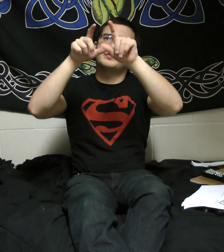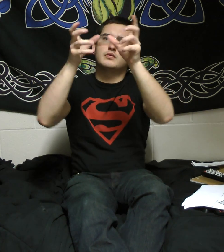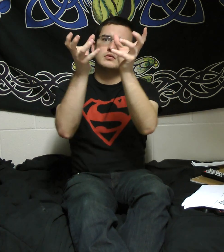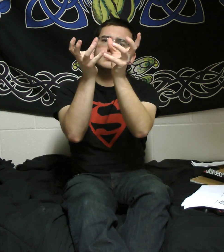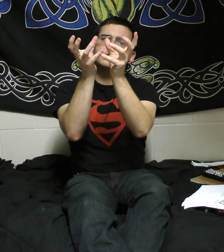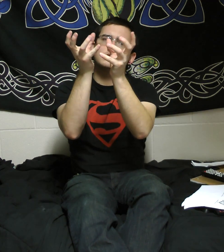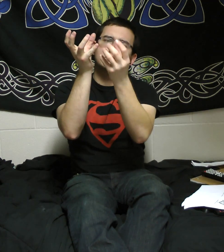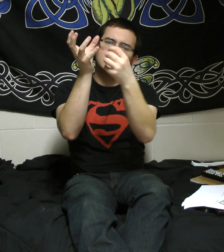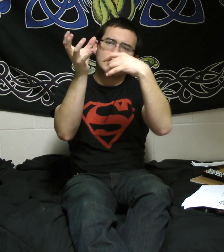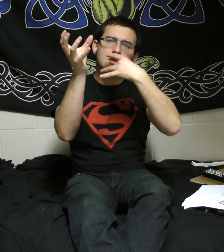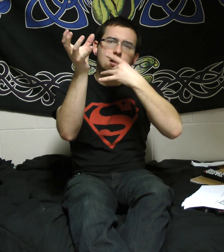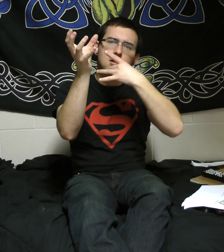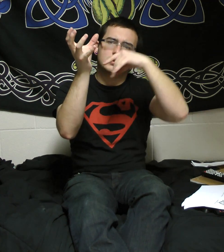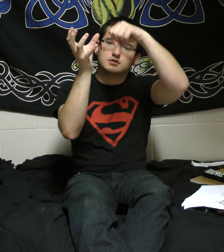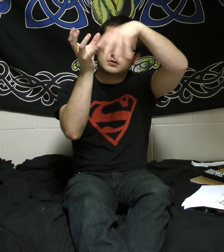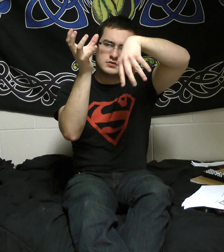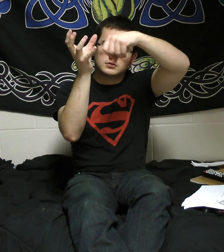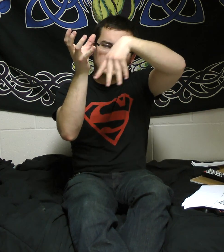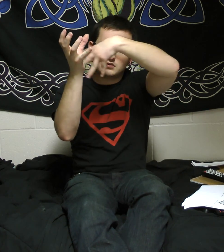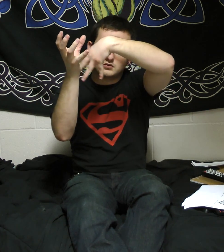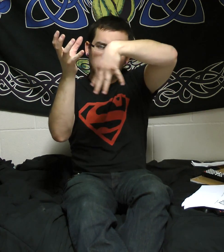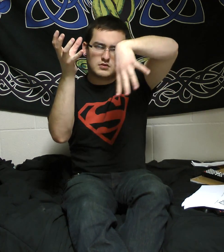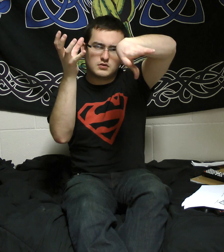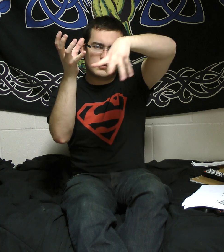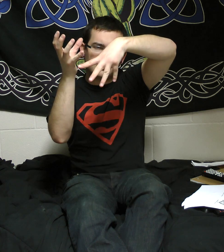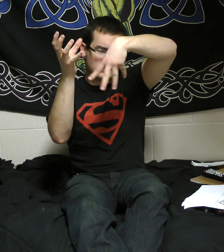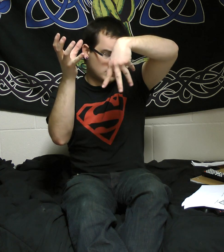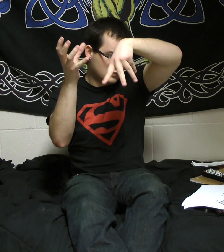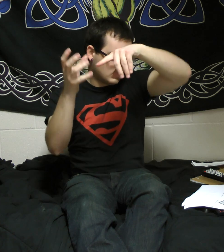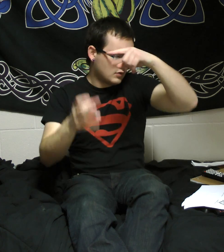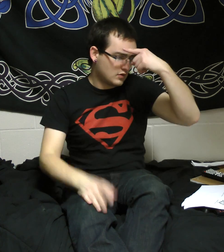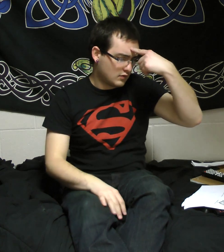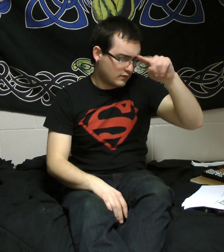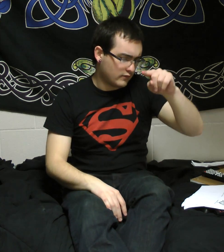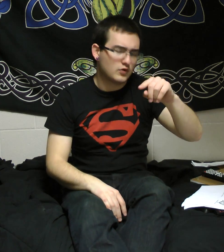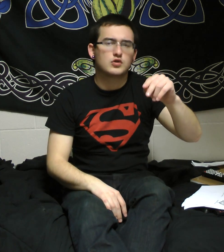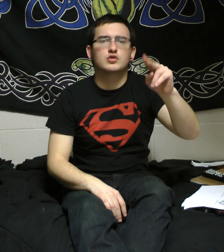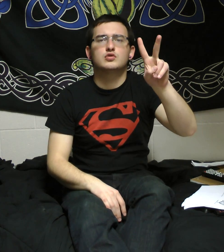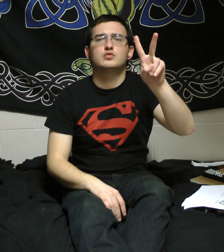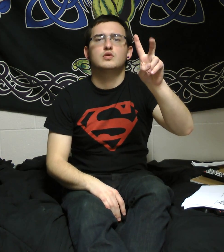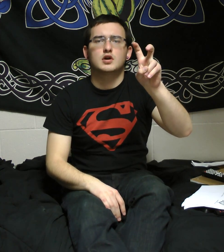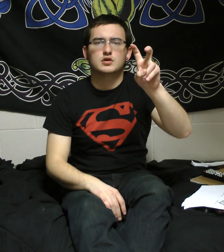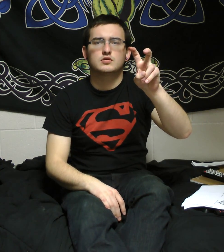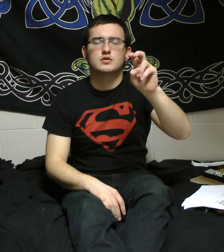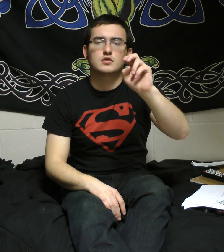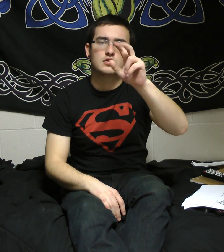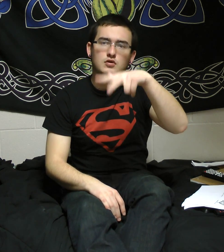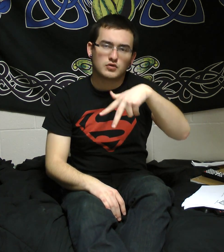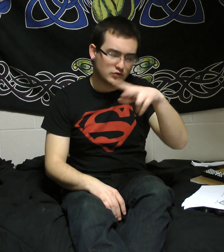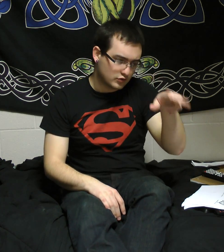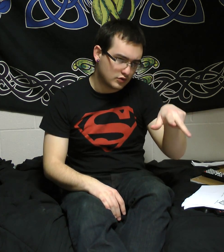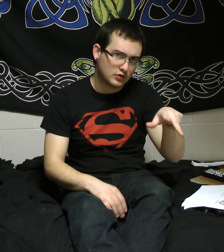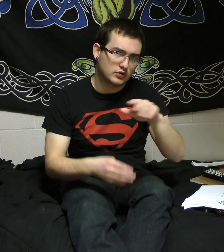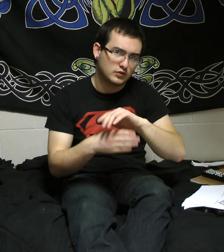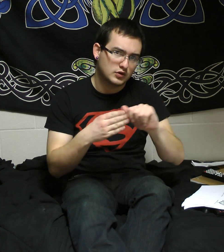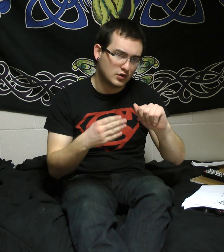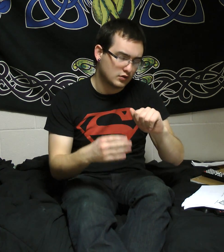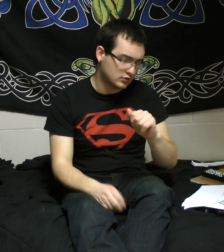And I don't know how I can do without I just need you